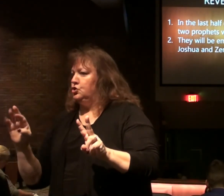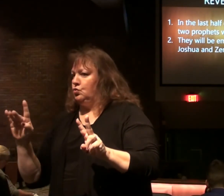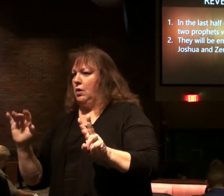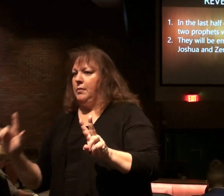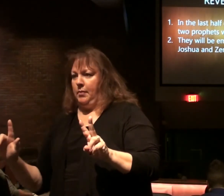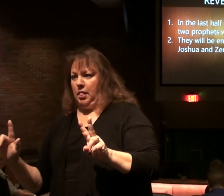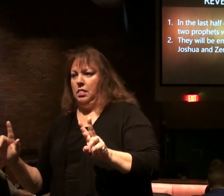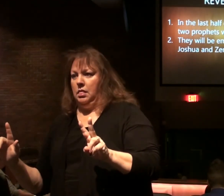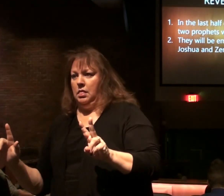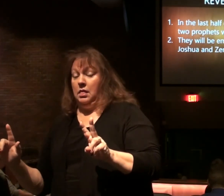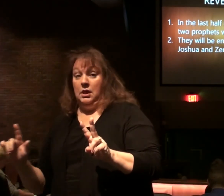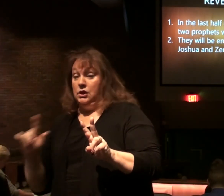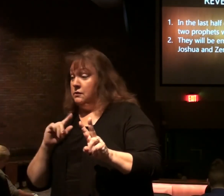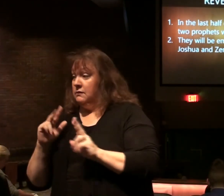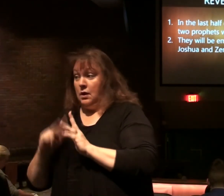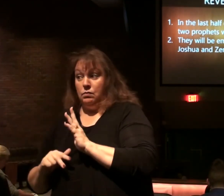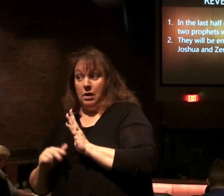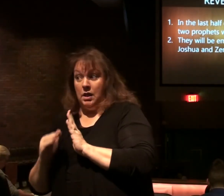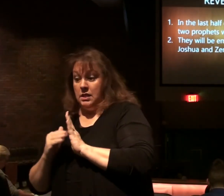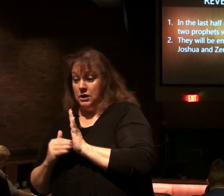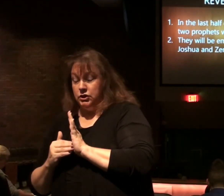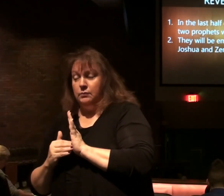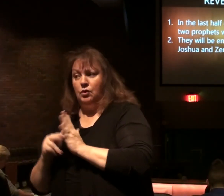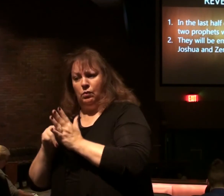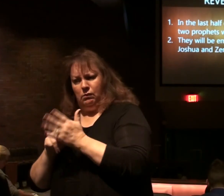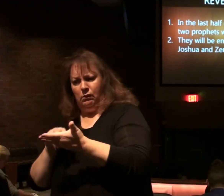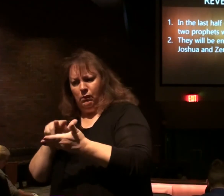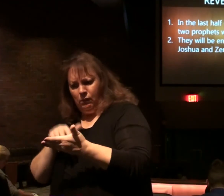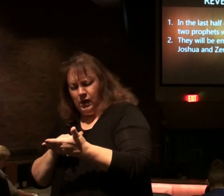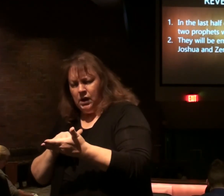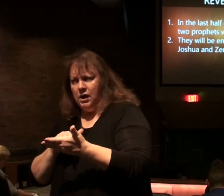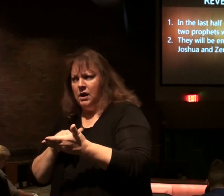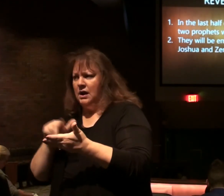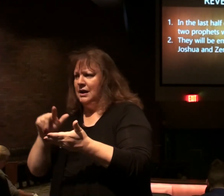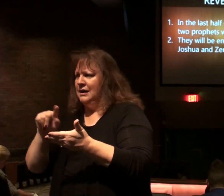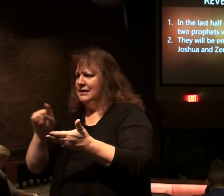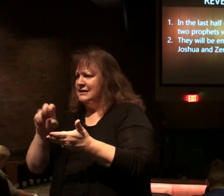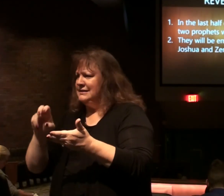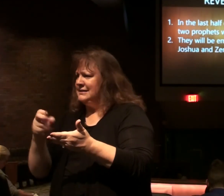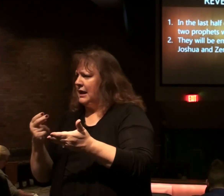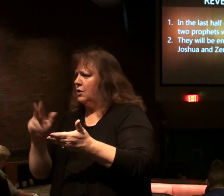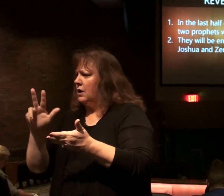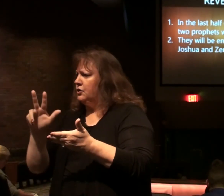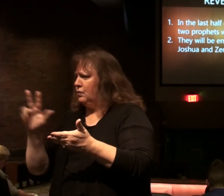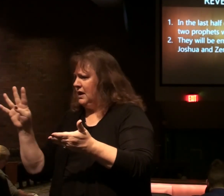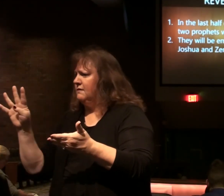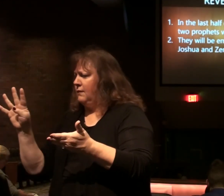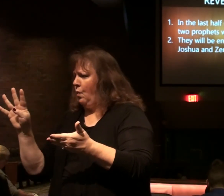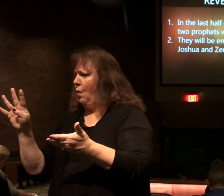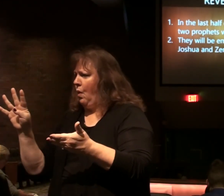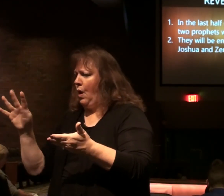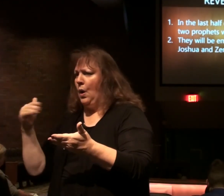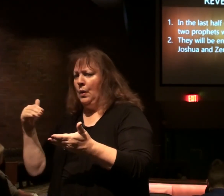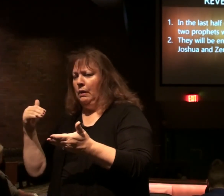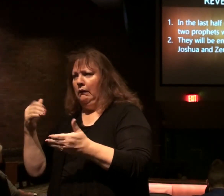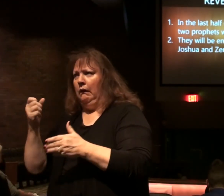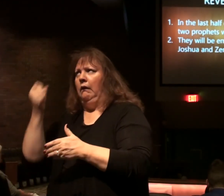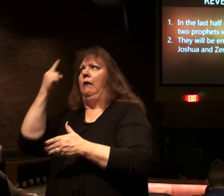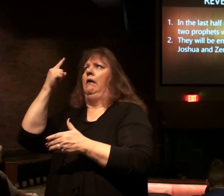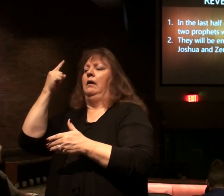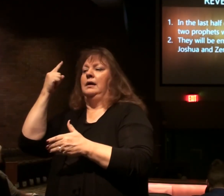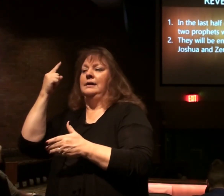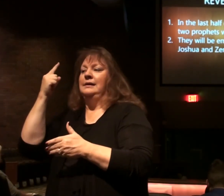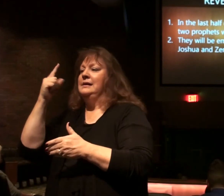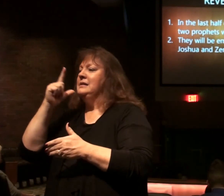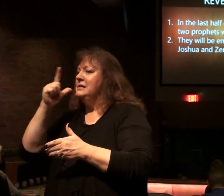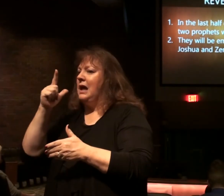Read those. If you haven't read the whole chapter. Sometimes sit down and read. Zechariah chapters 3 and 4. you get it. It's not